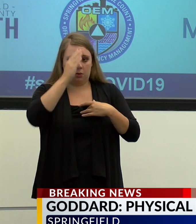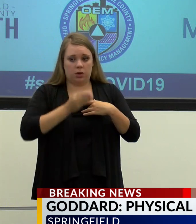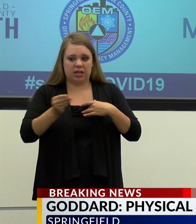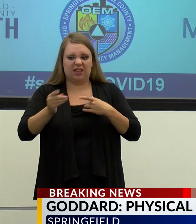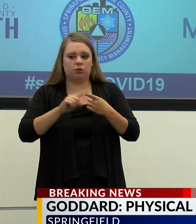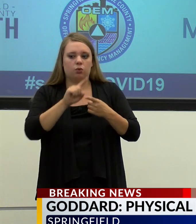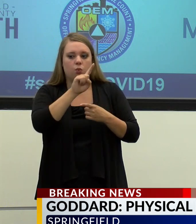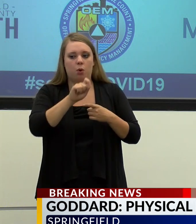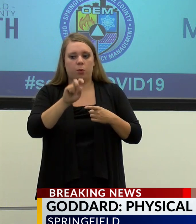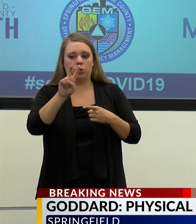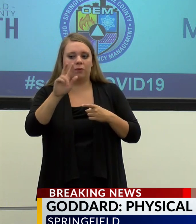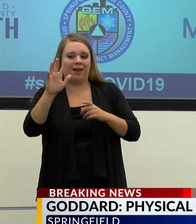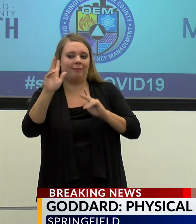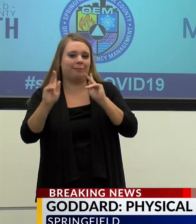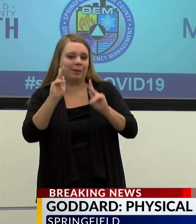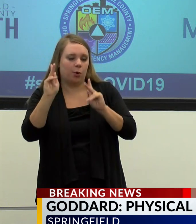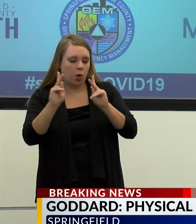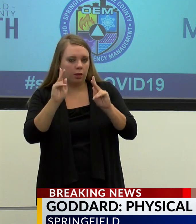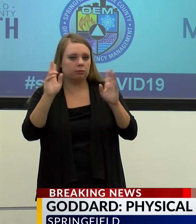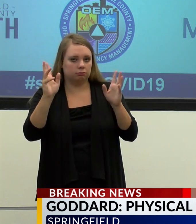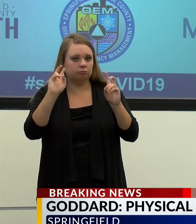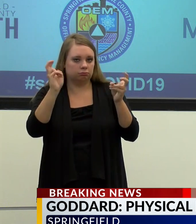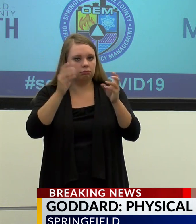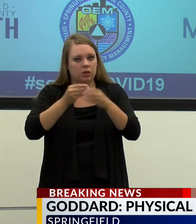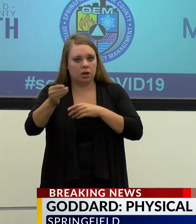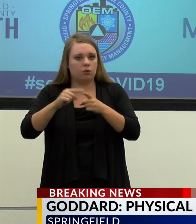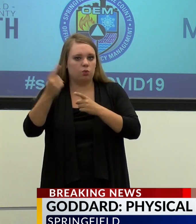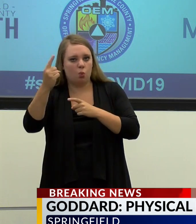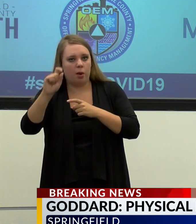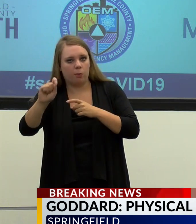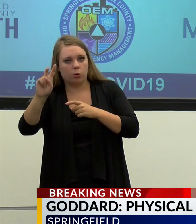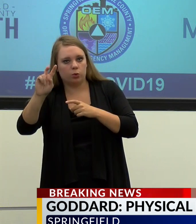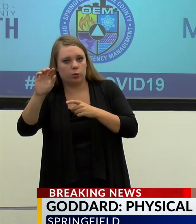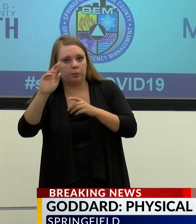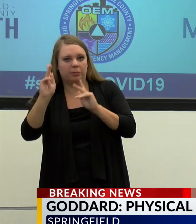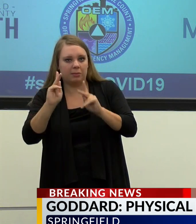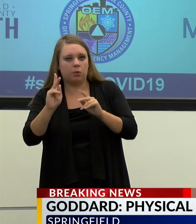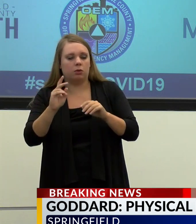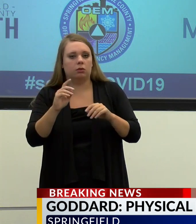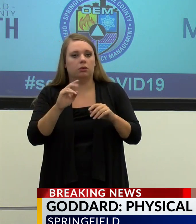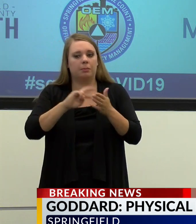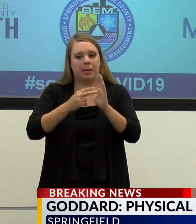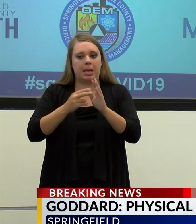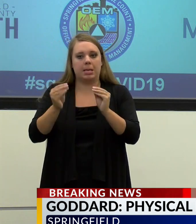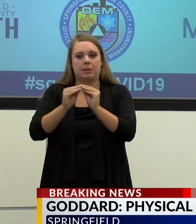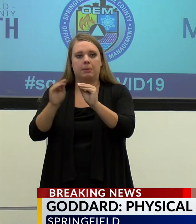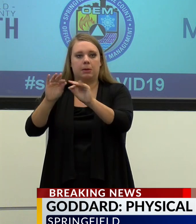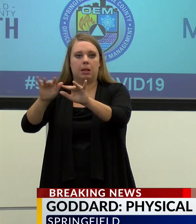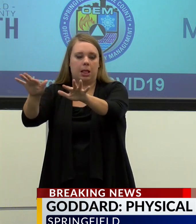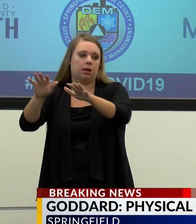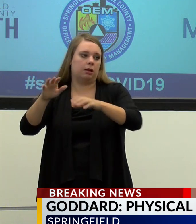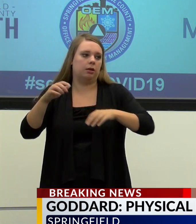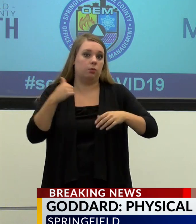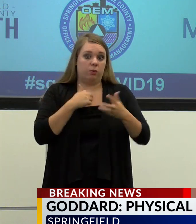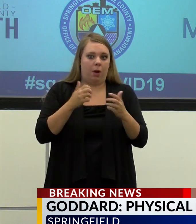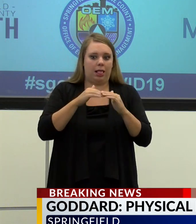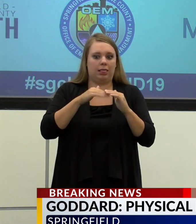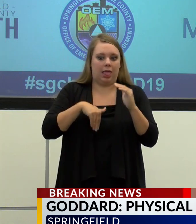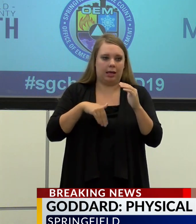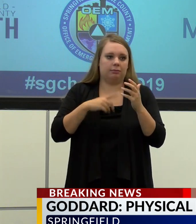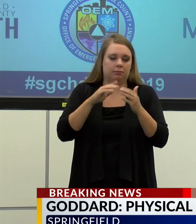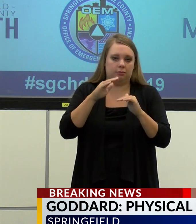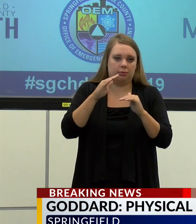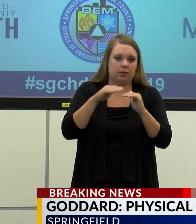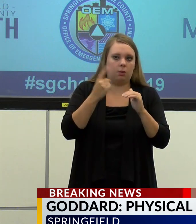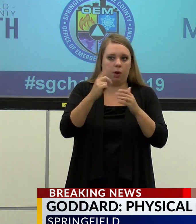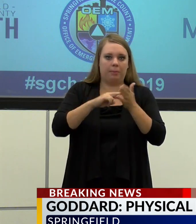.25 individuals and that means the cases continue to grow. So we all know the messages. We know